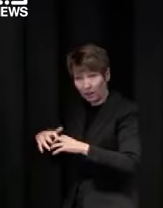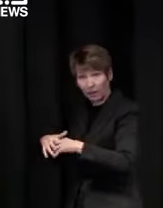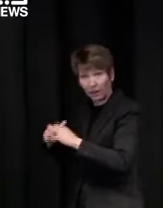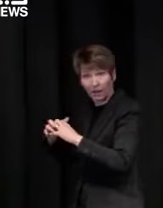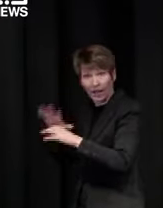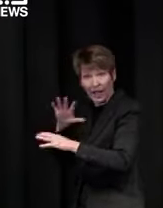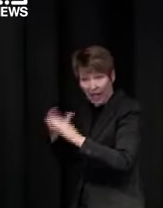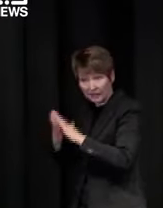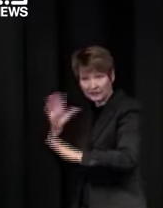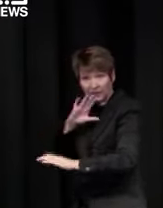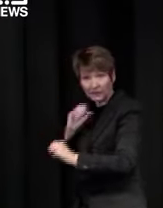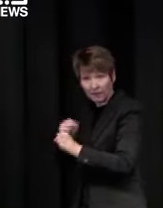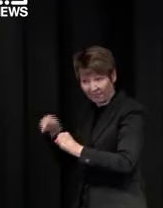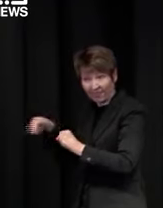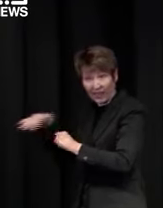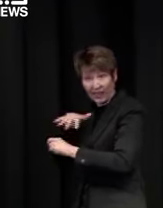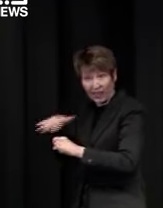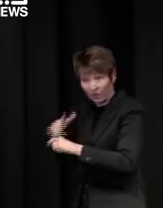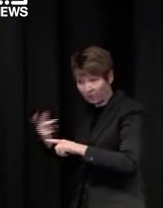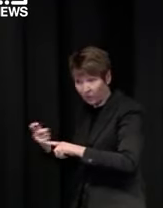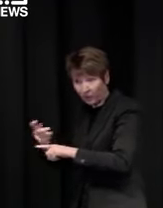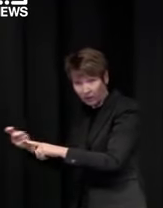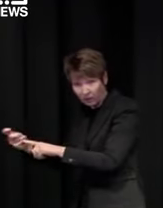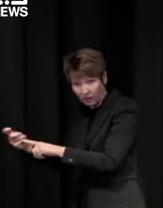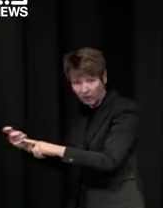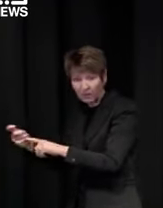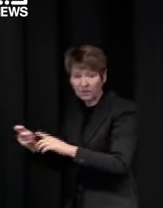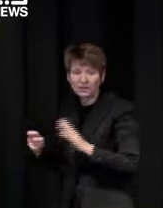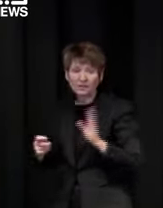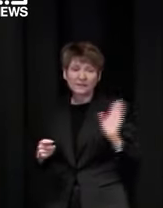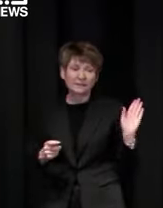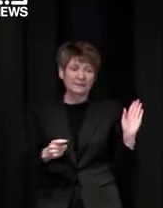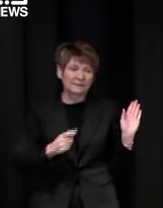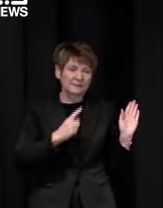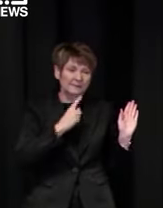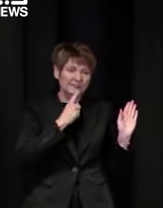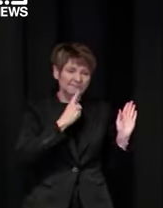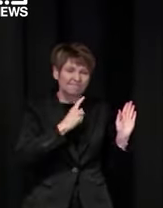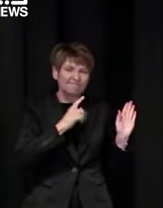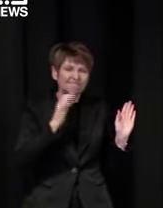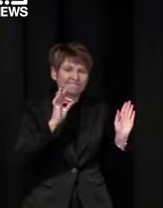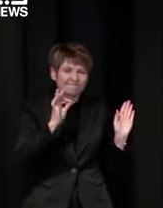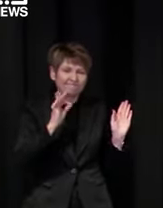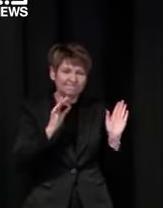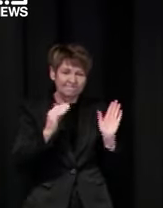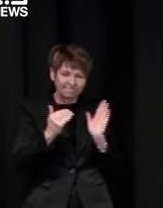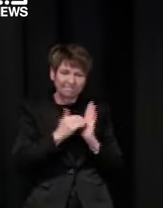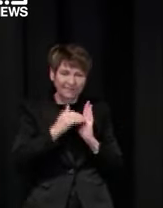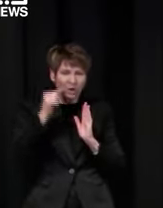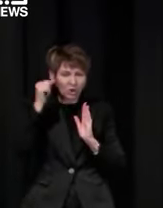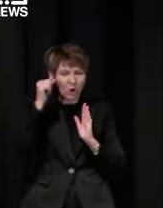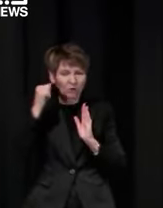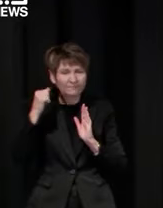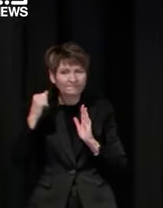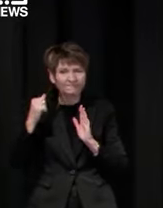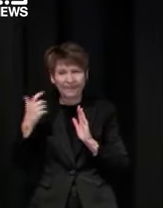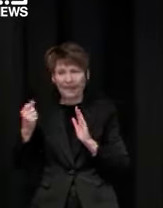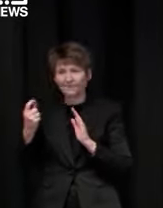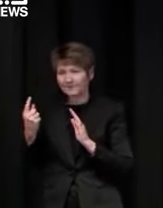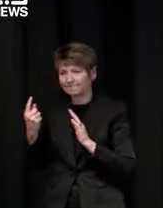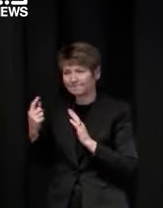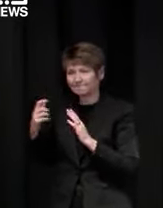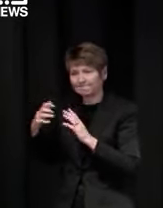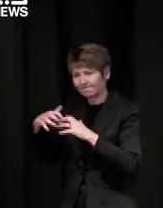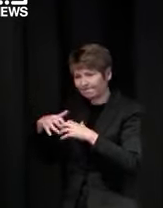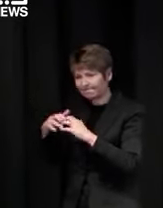very busy they're very busy i can i haven't been to one myself um but uh cath took joe to one recently and was